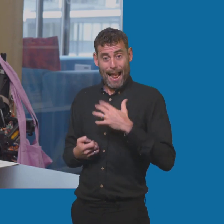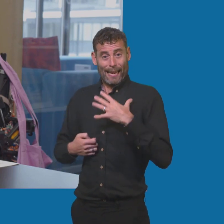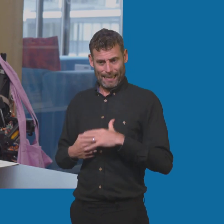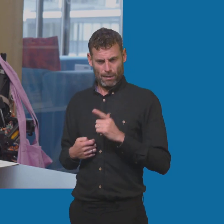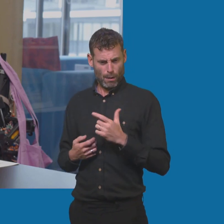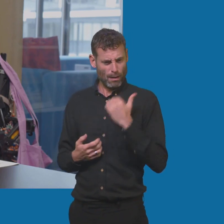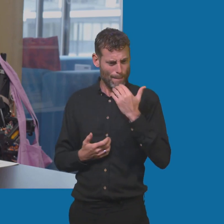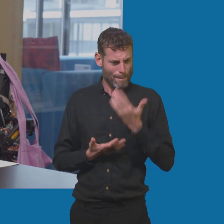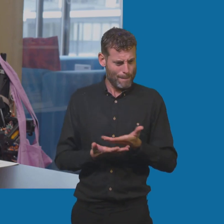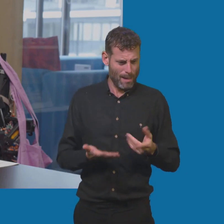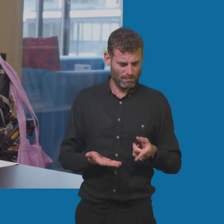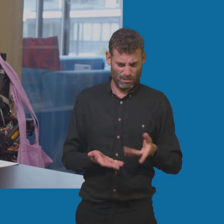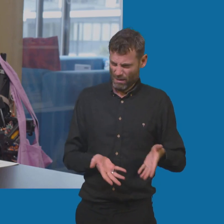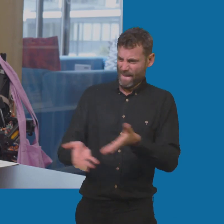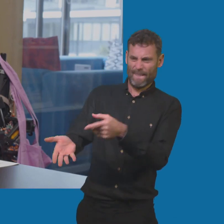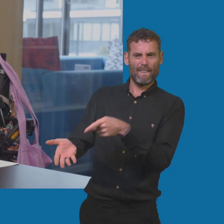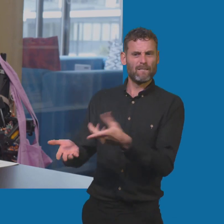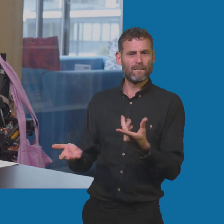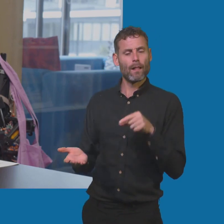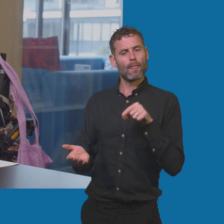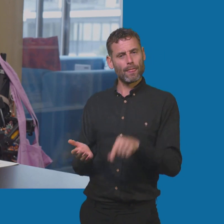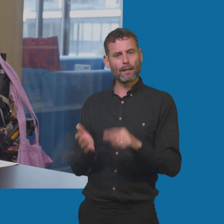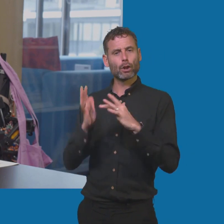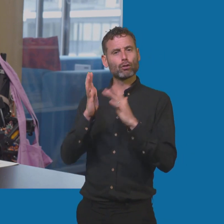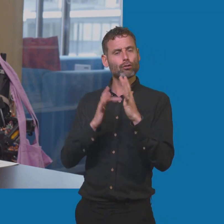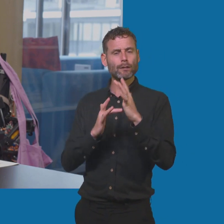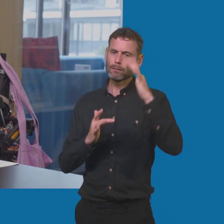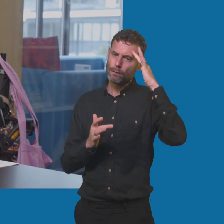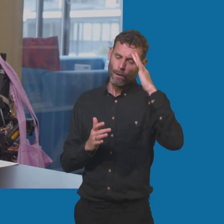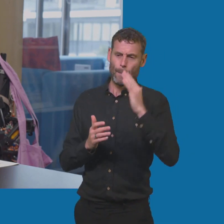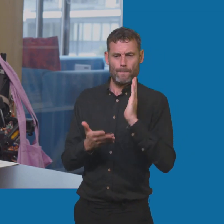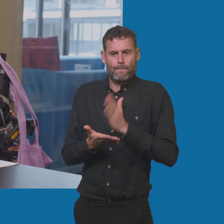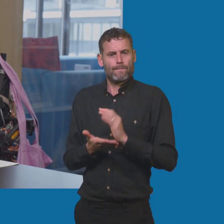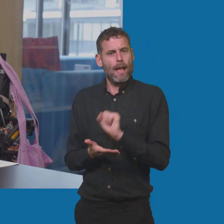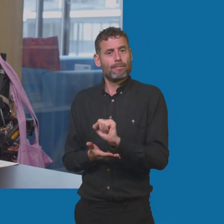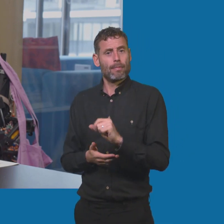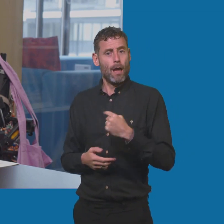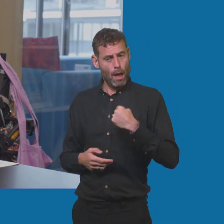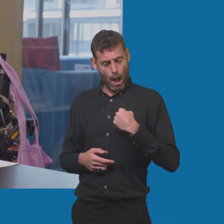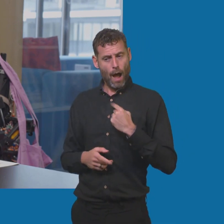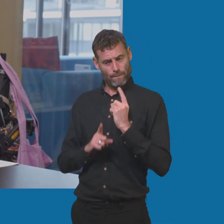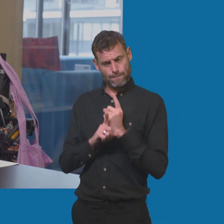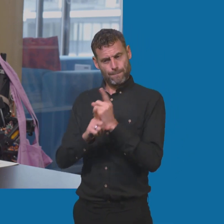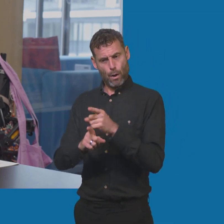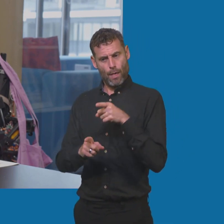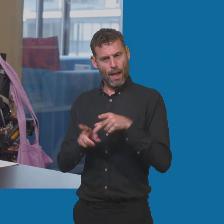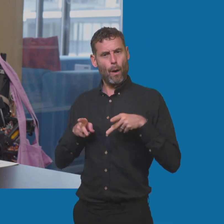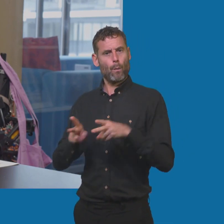And that's a very, you know, Christian values and that's something that I would definitely say that I live my life by. I come from a working